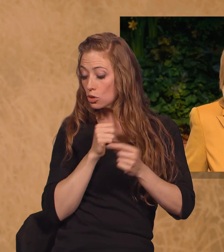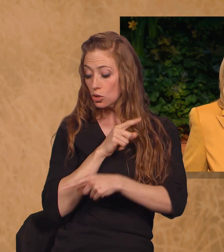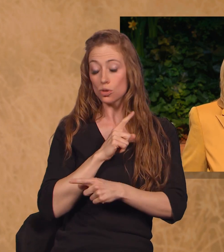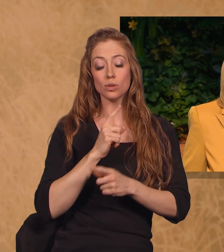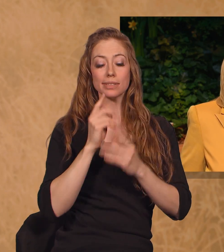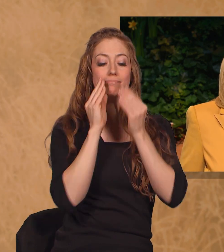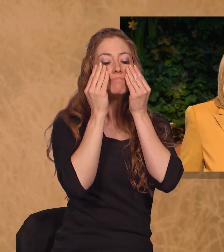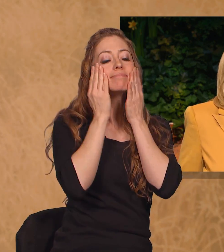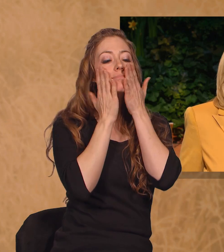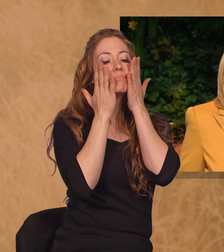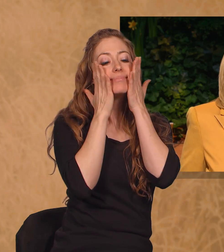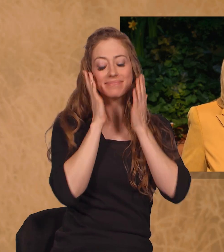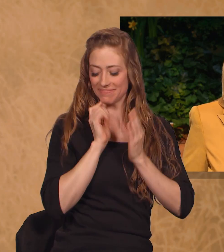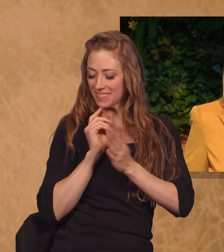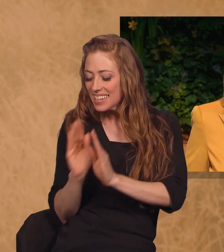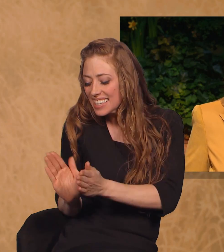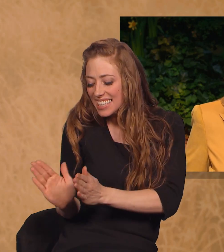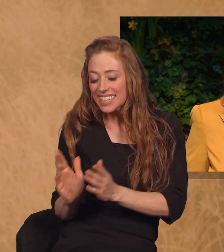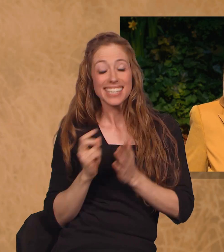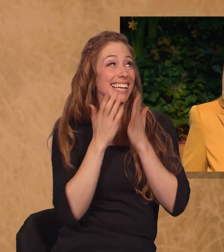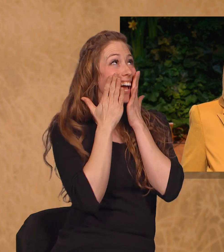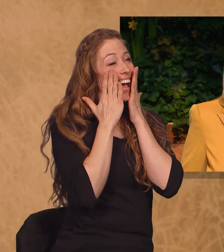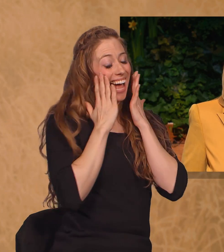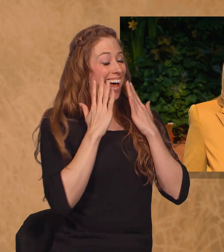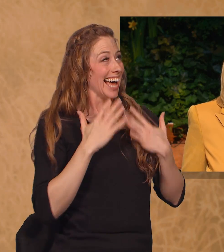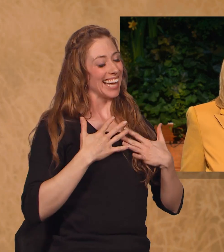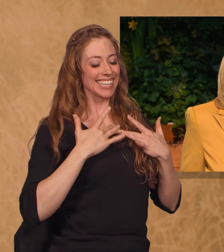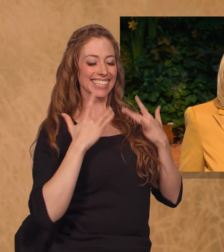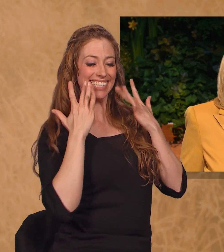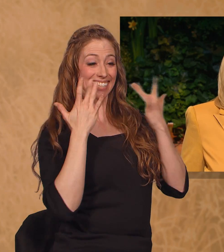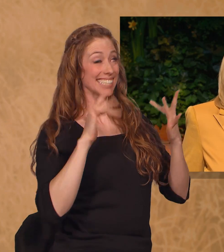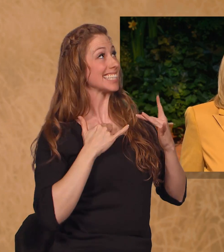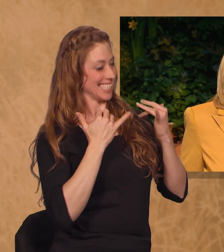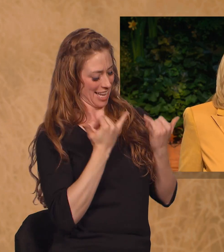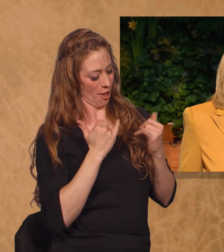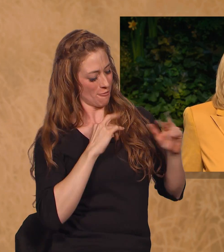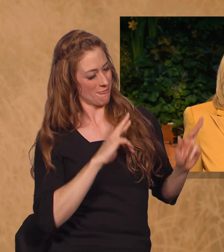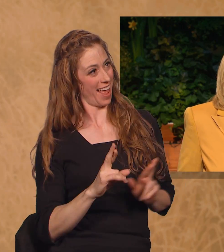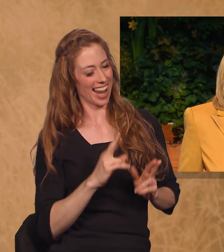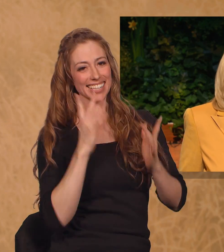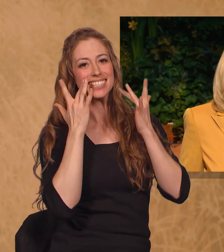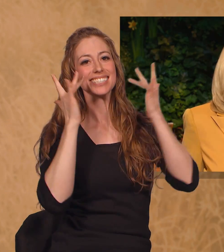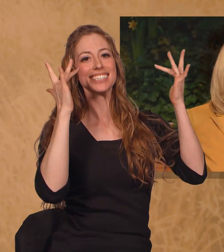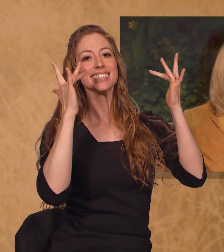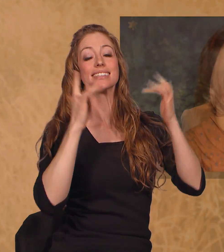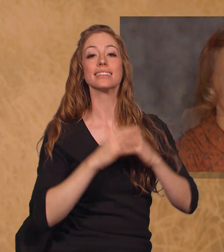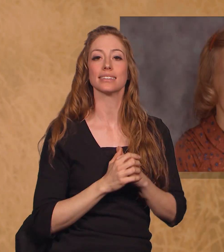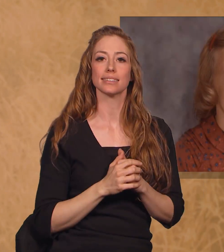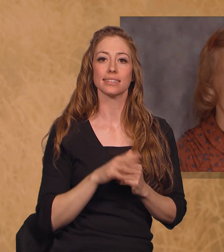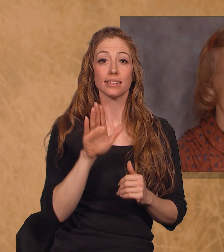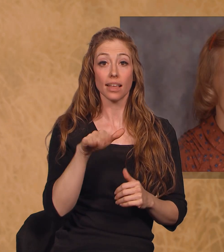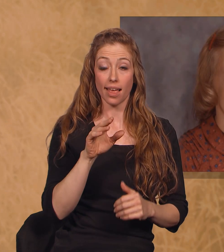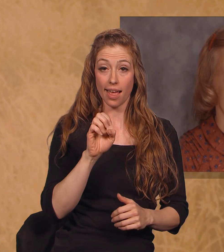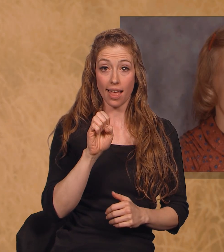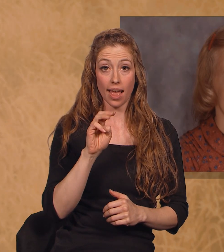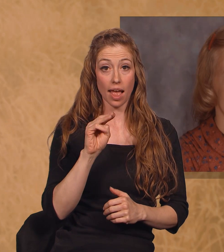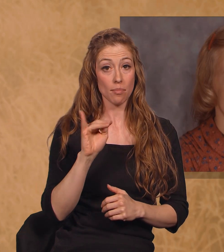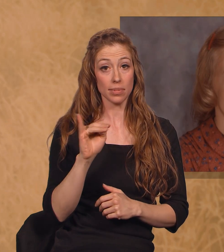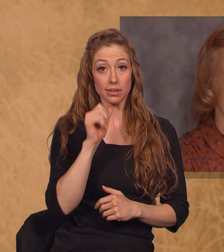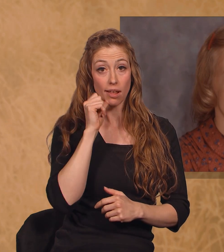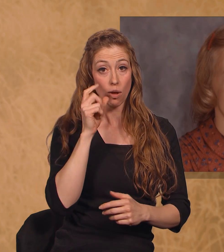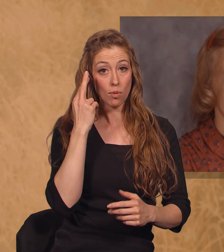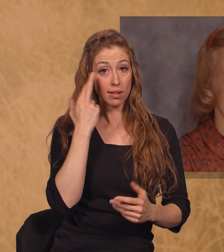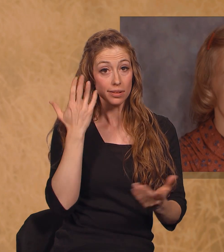lips, and she would then smile and say, Okay, now we're ready to go. What Emmy didn't realize